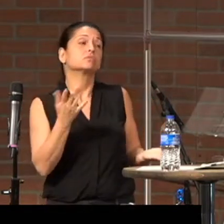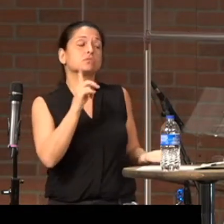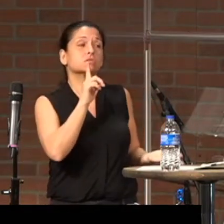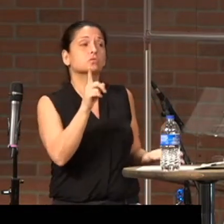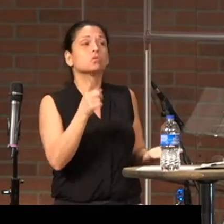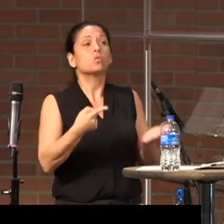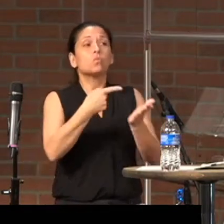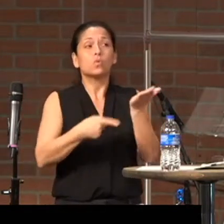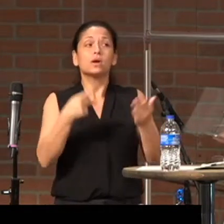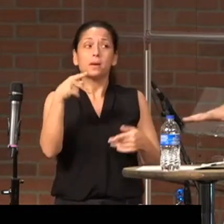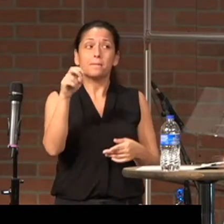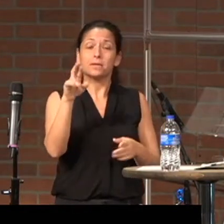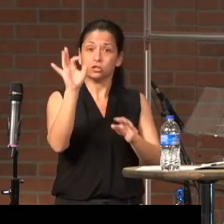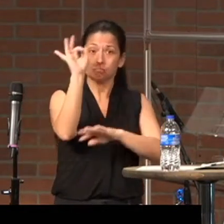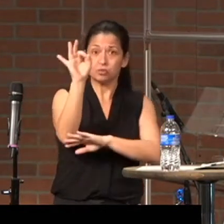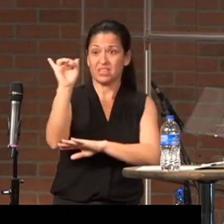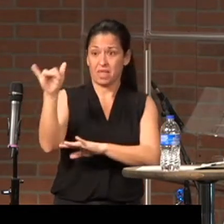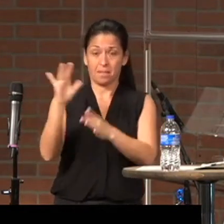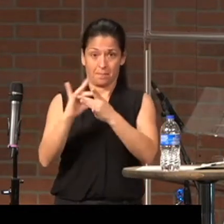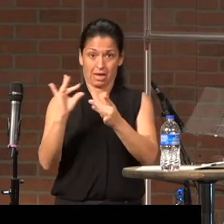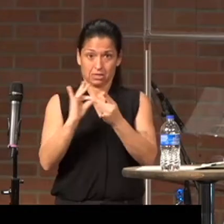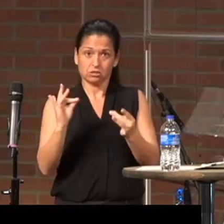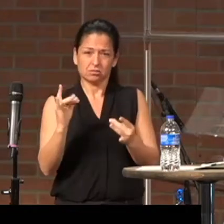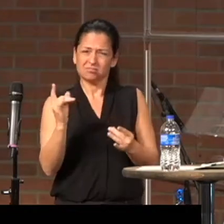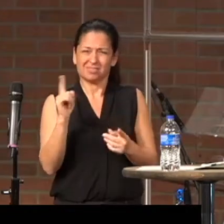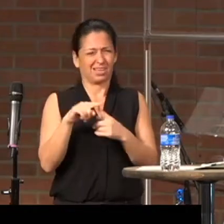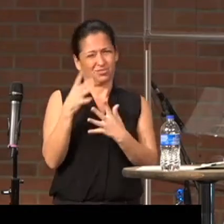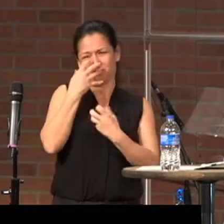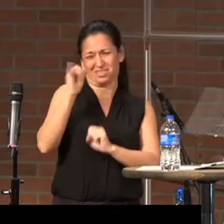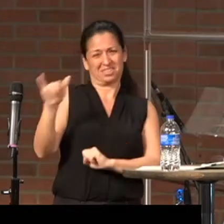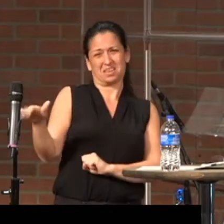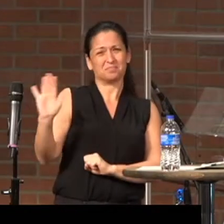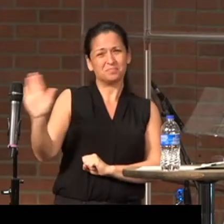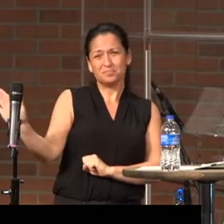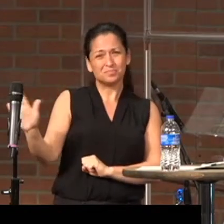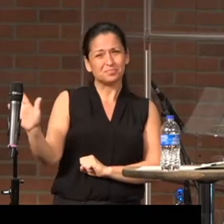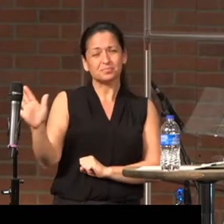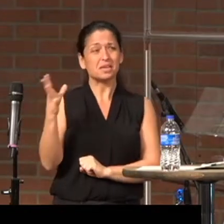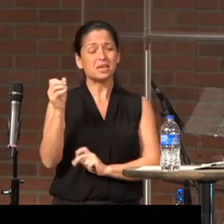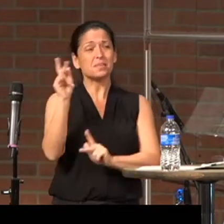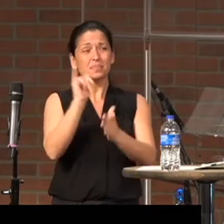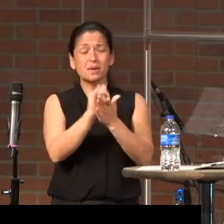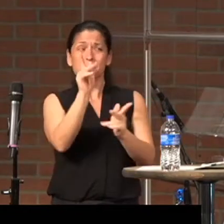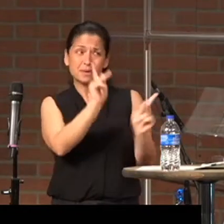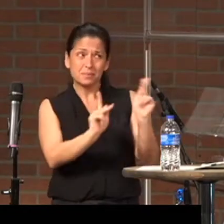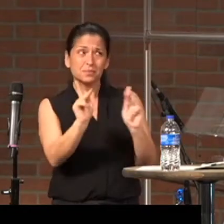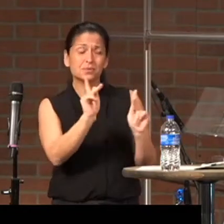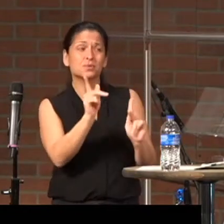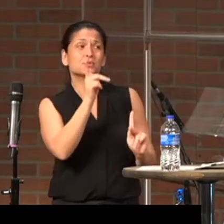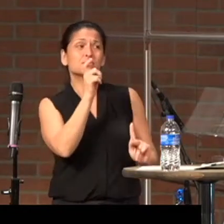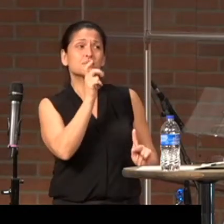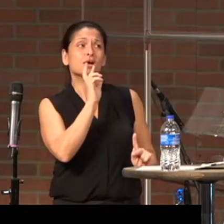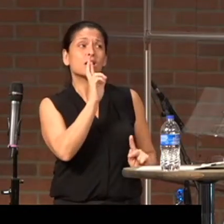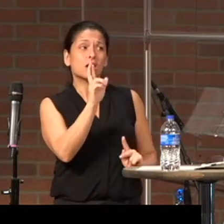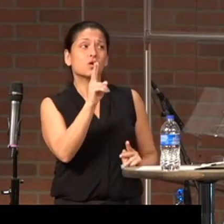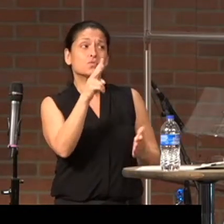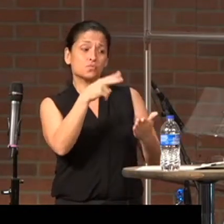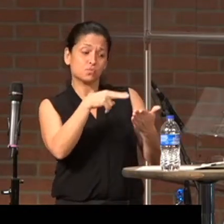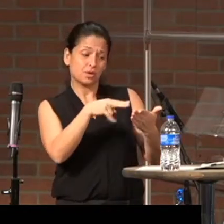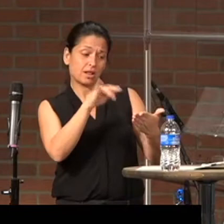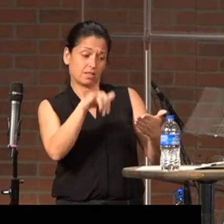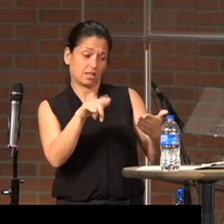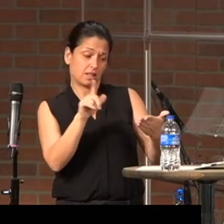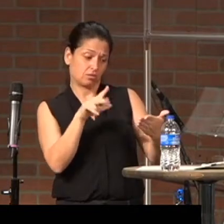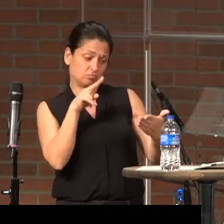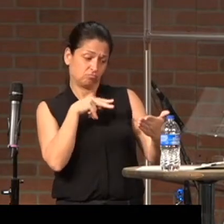what Peter preached, this message, you can't trust that. And the people who are reading this letter